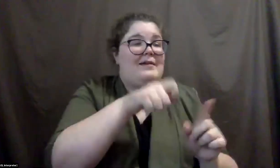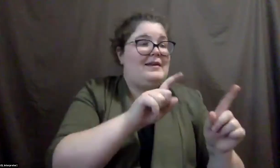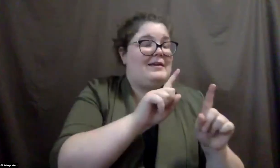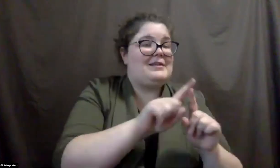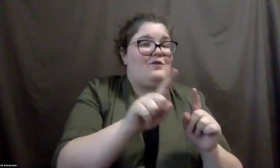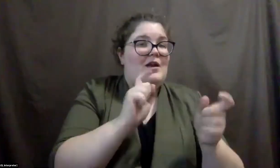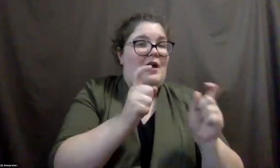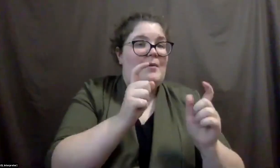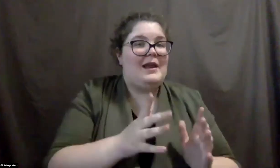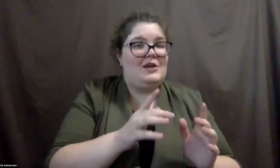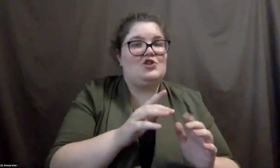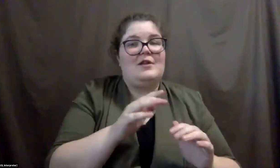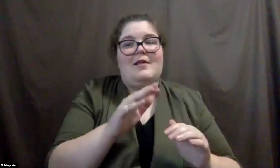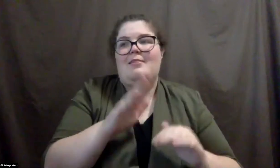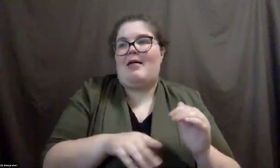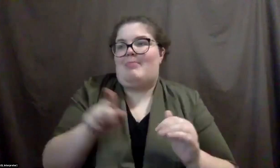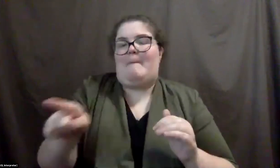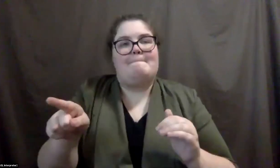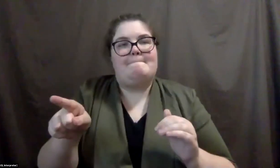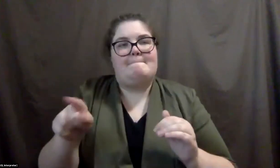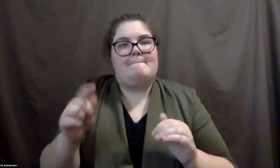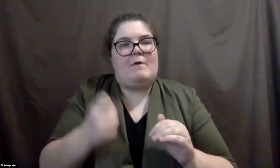before them with a similar disability needed.